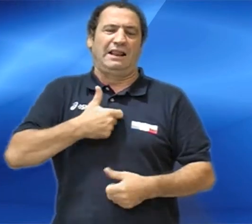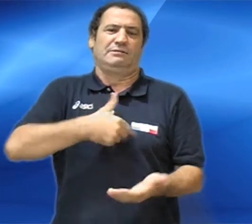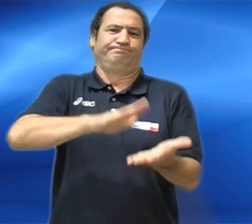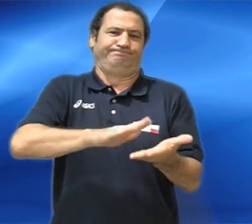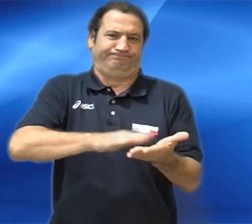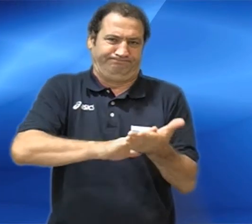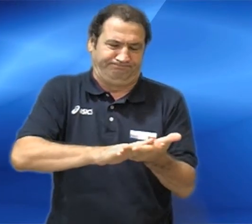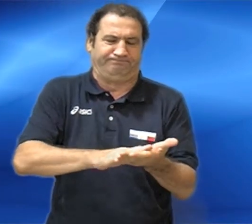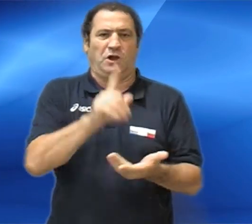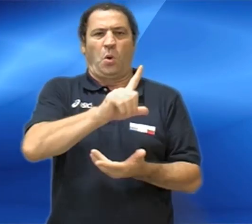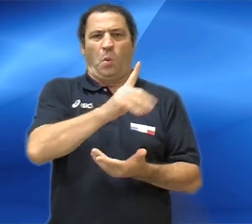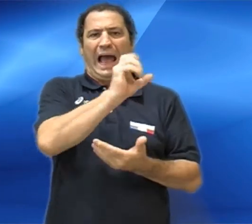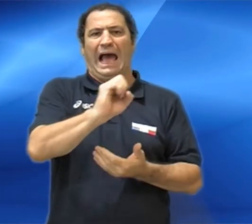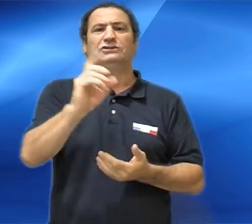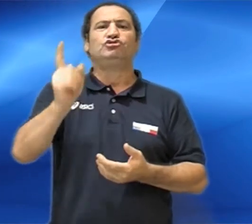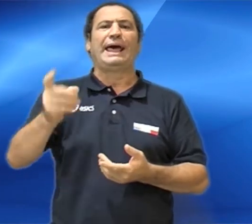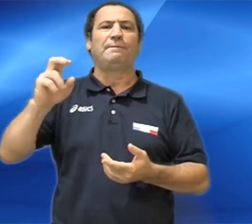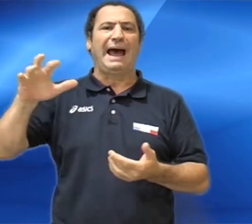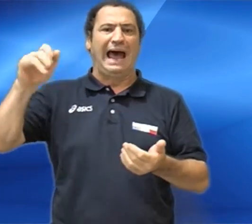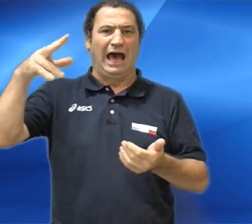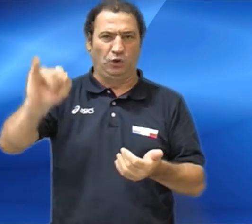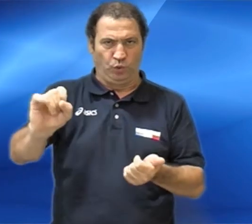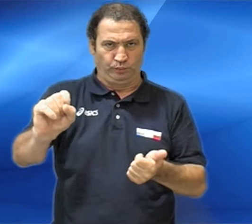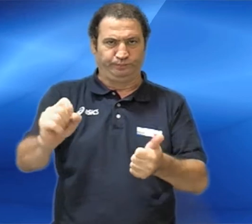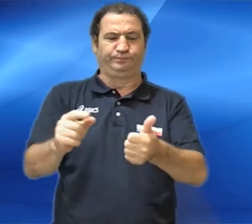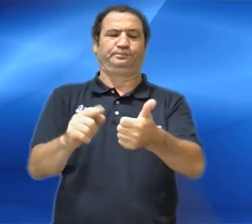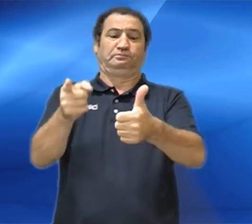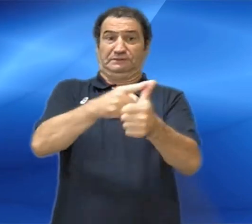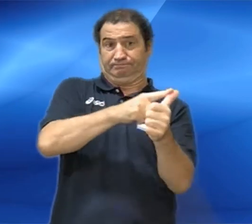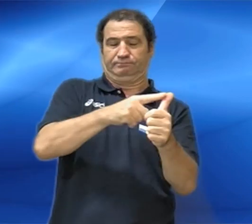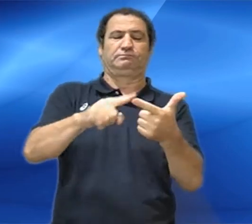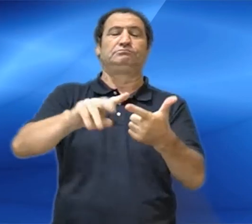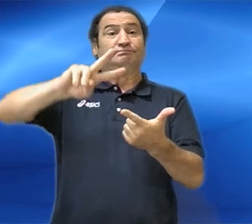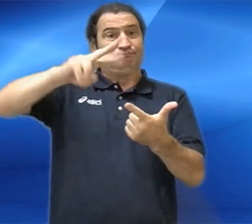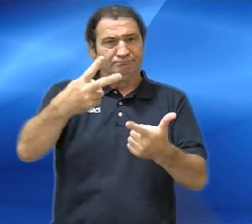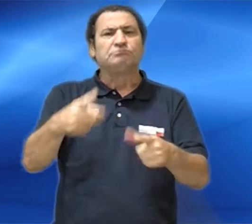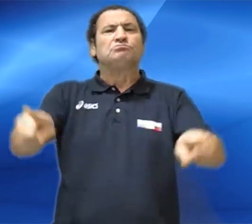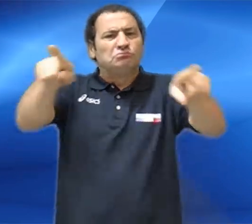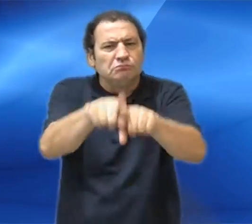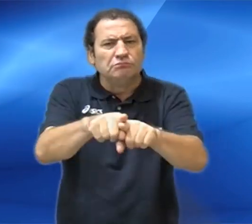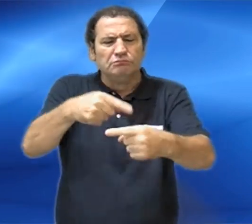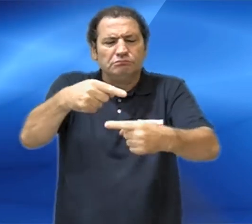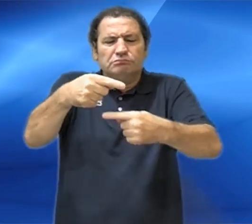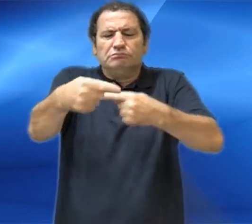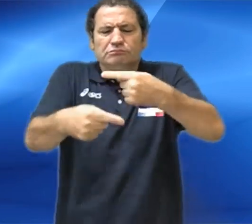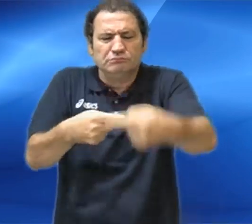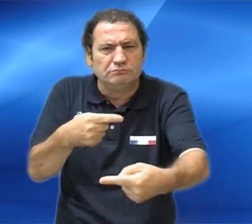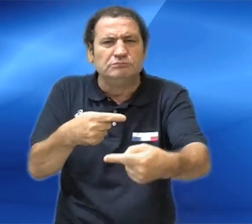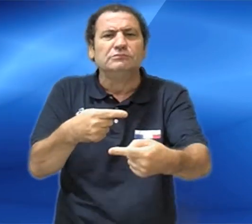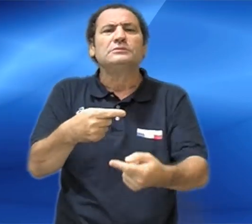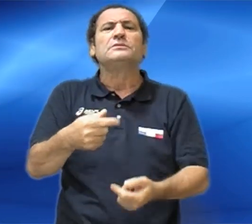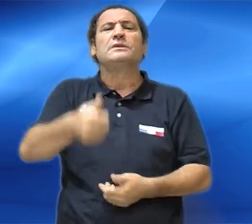don't